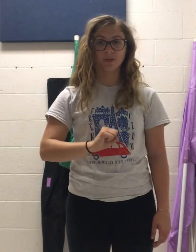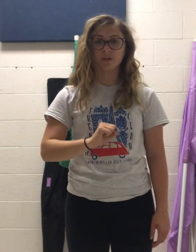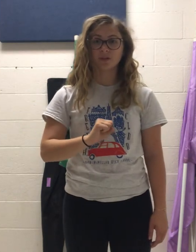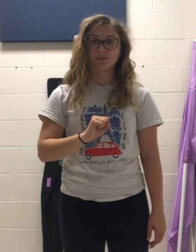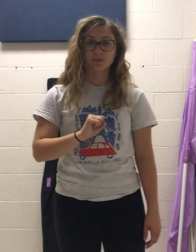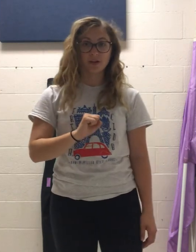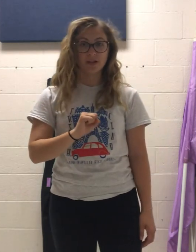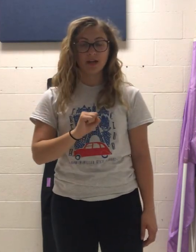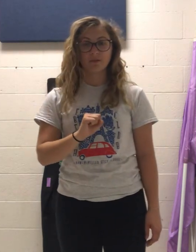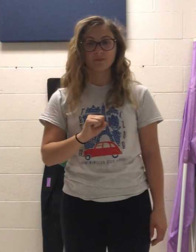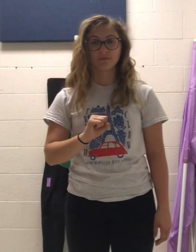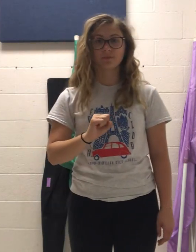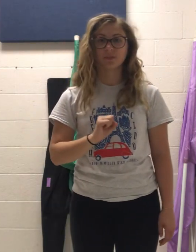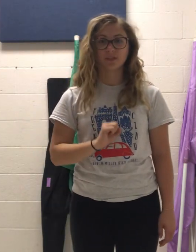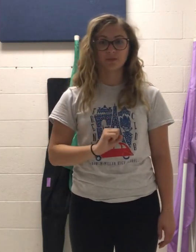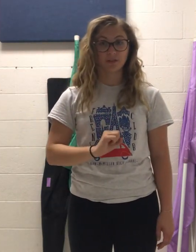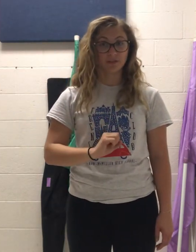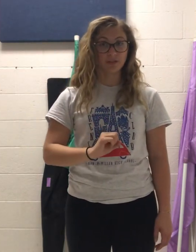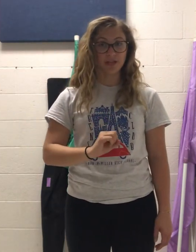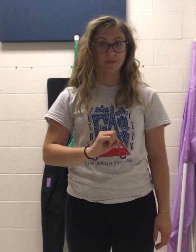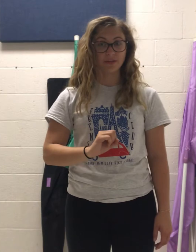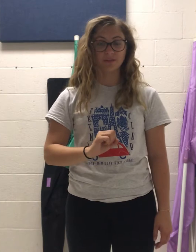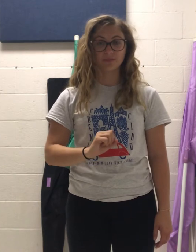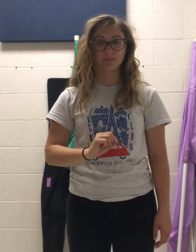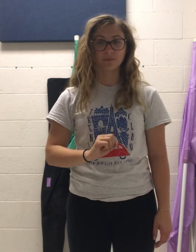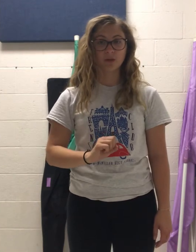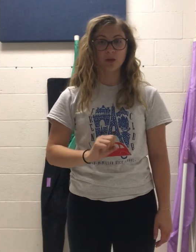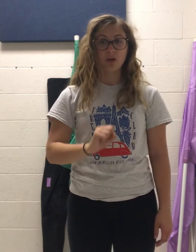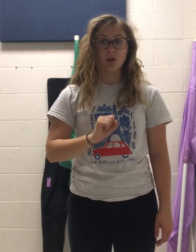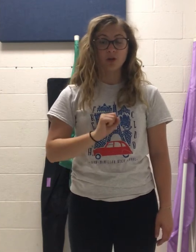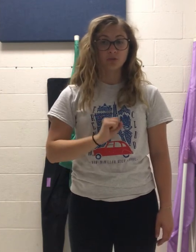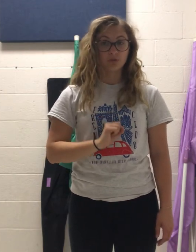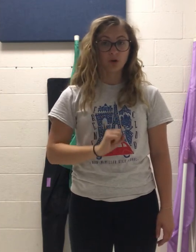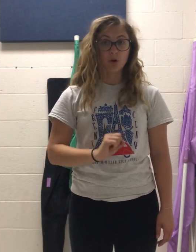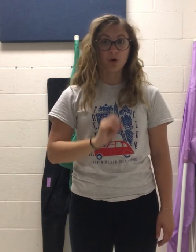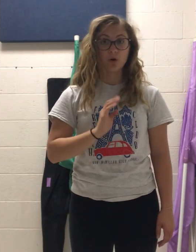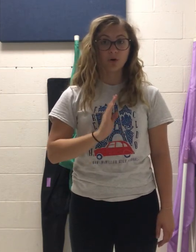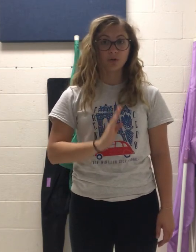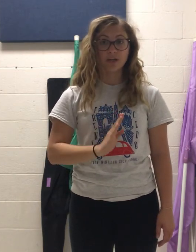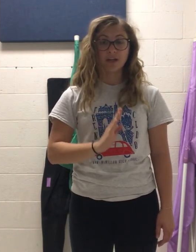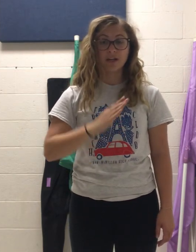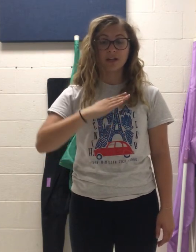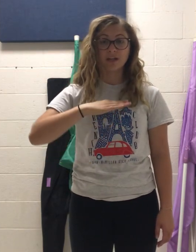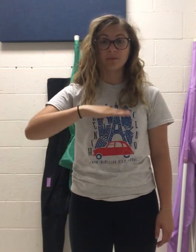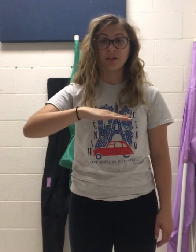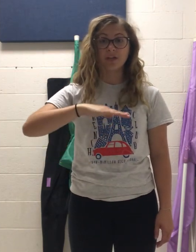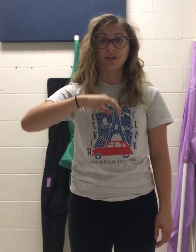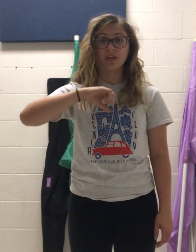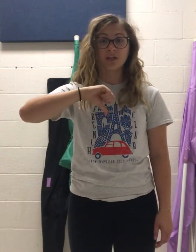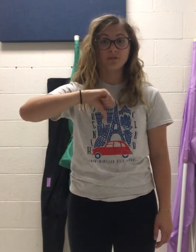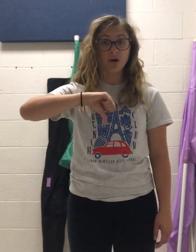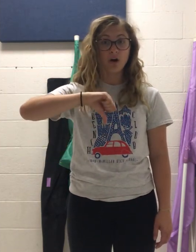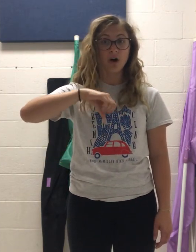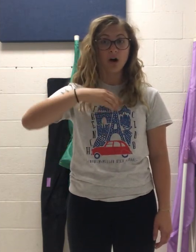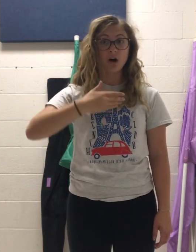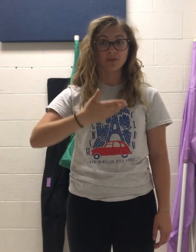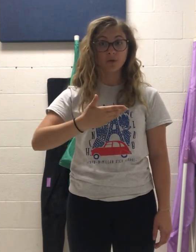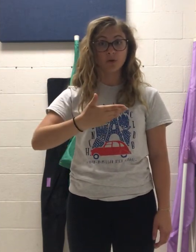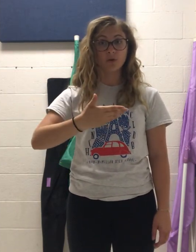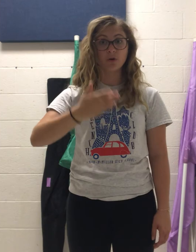So starting out, this is what it should sound like. Do, re, mi, fa, sol,